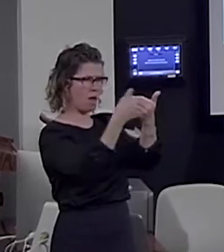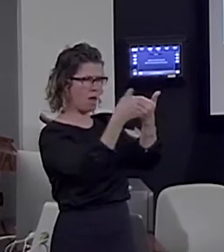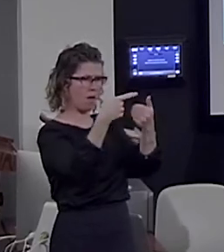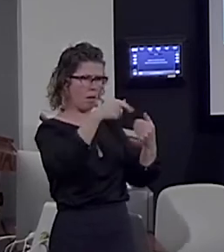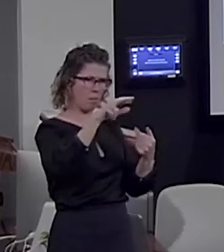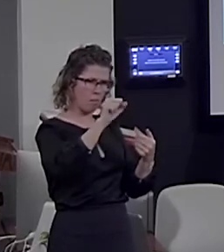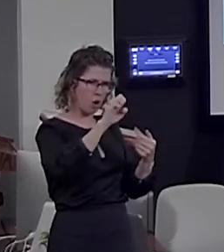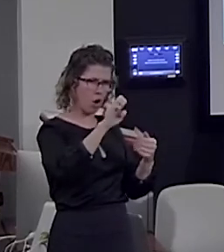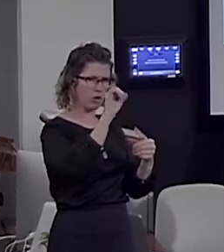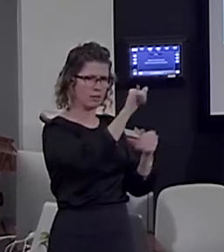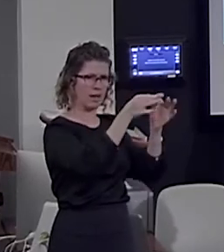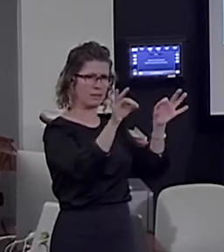meaning.